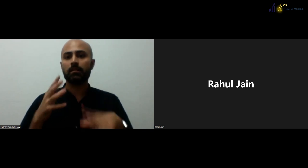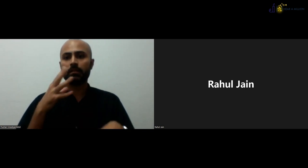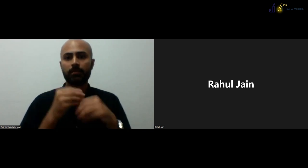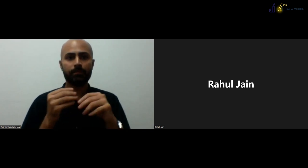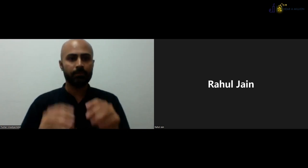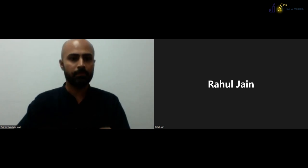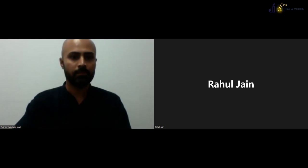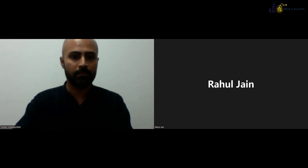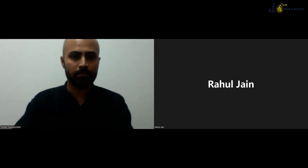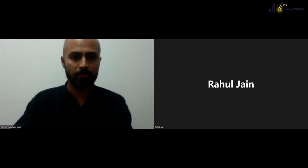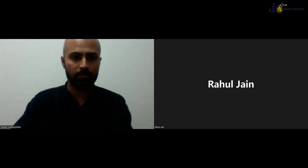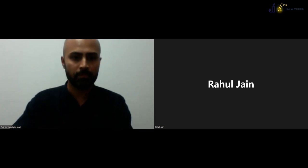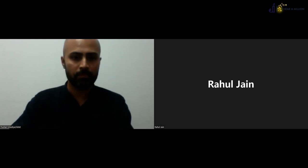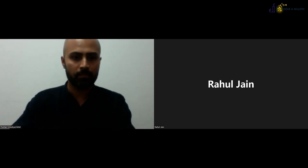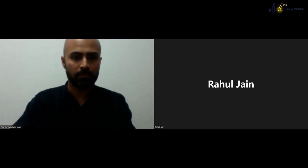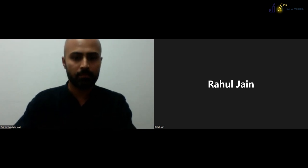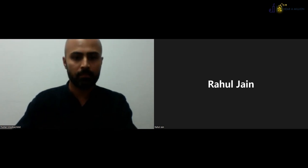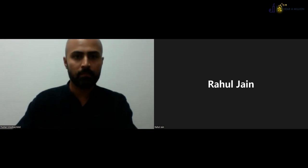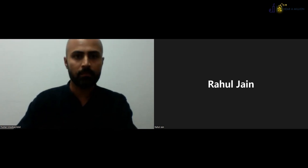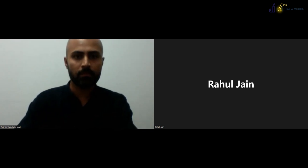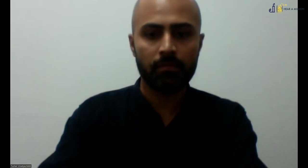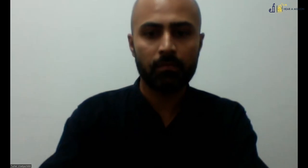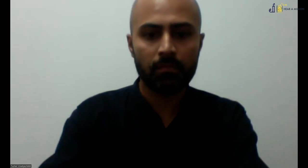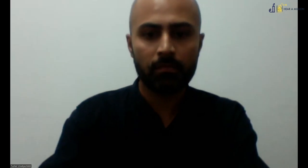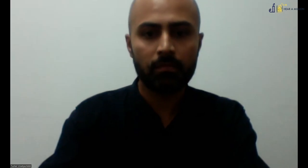Next, we would like to have Vishwajit.